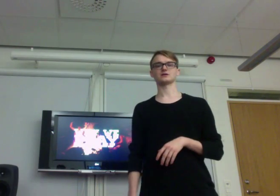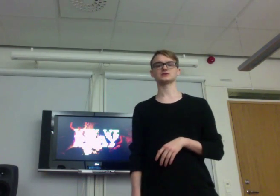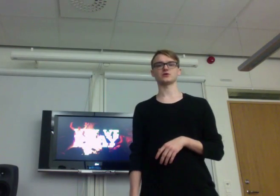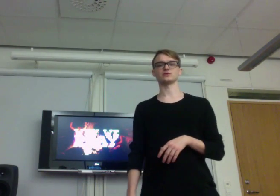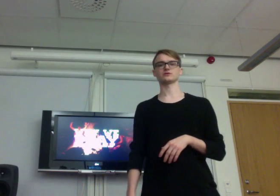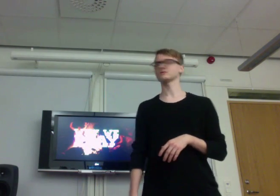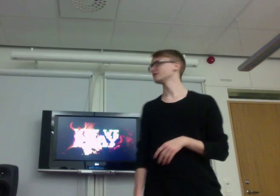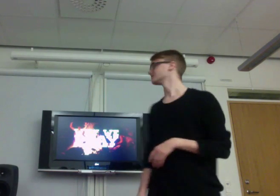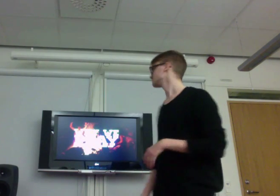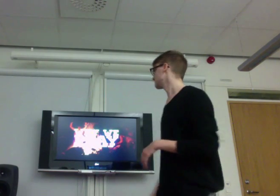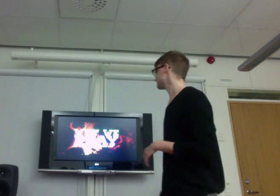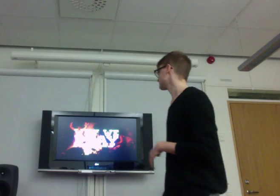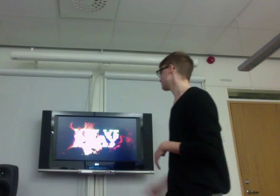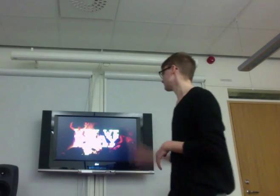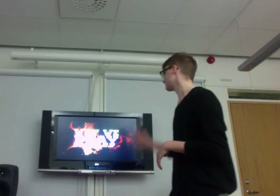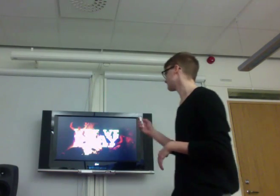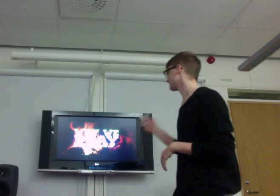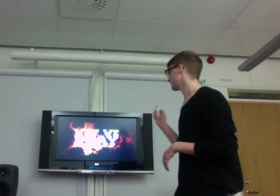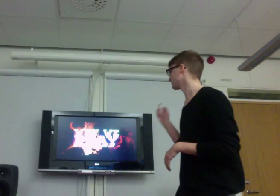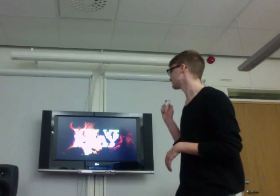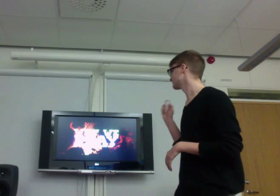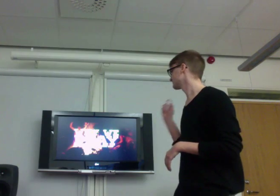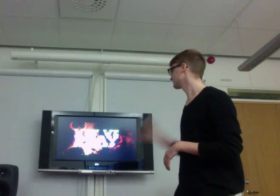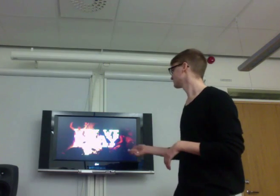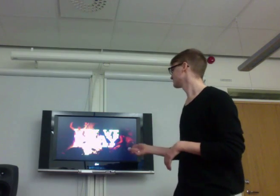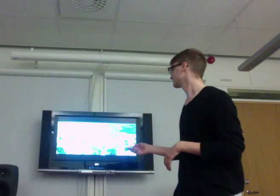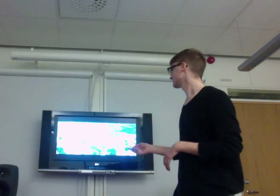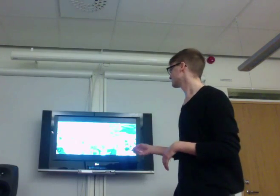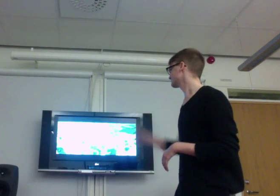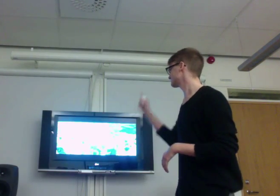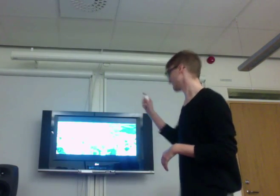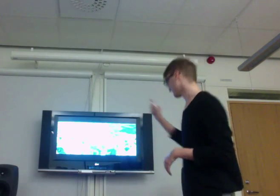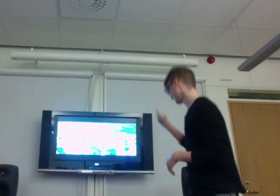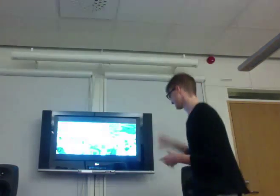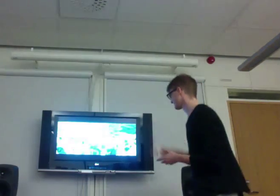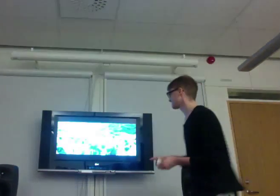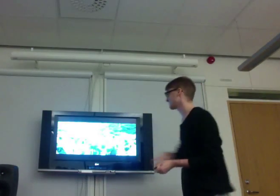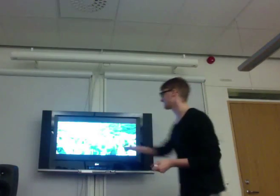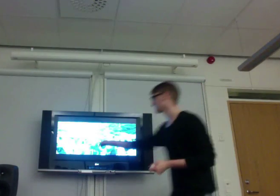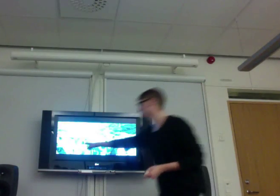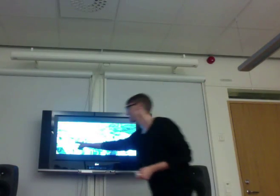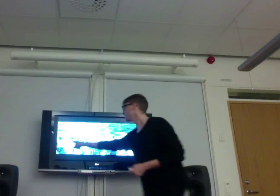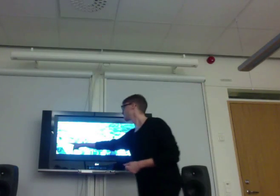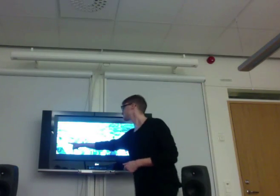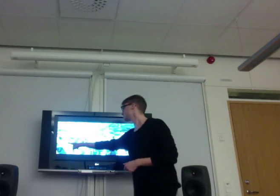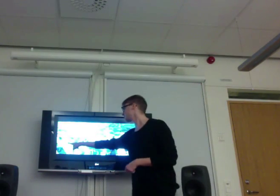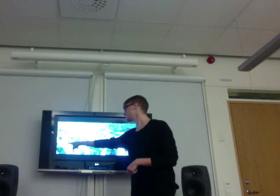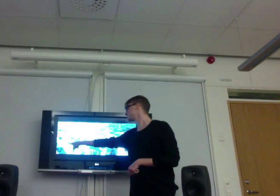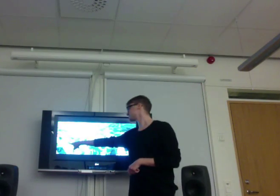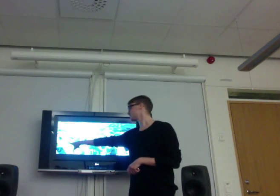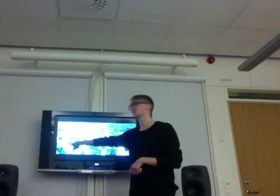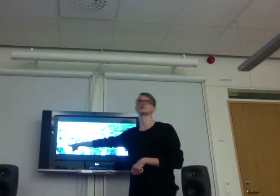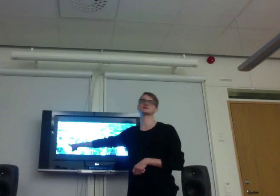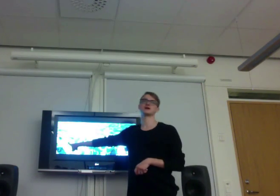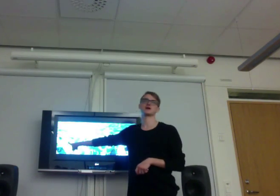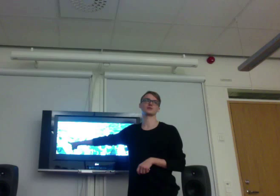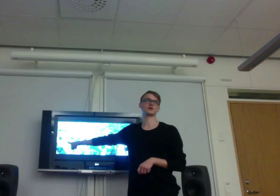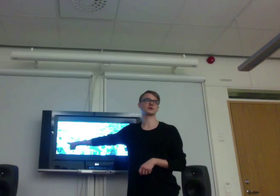So, just briefly about this guy here. So this is the first year I'm LARPing.